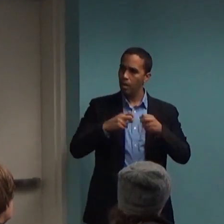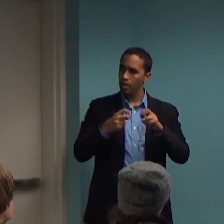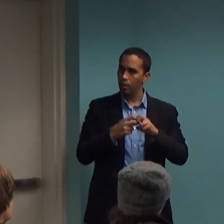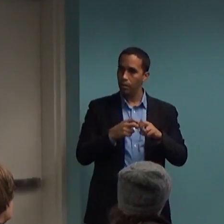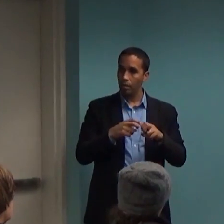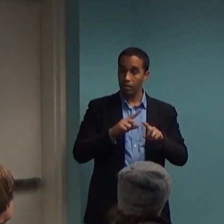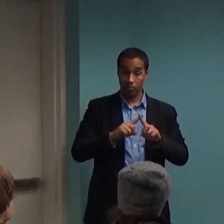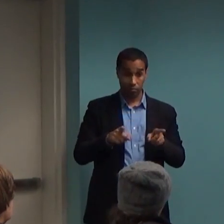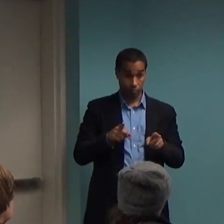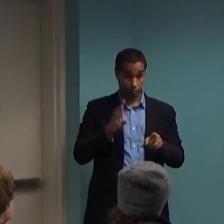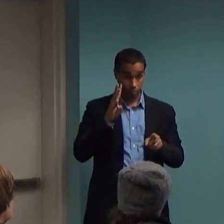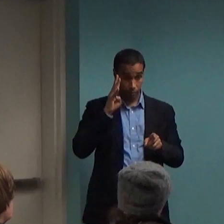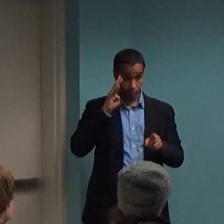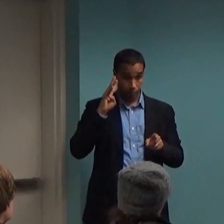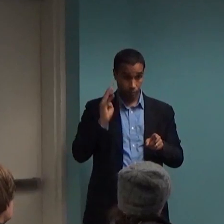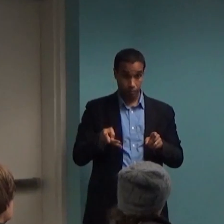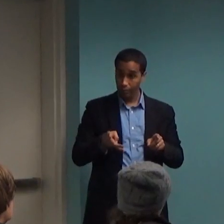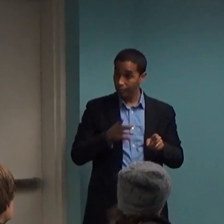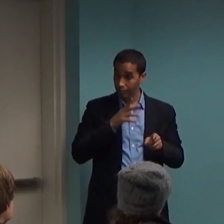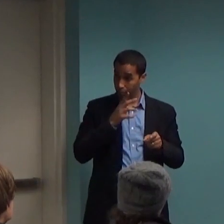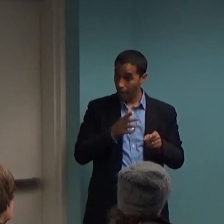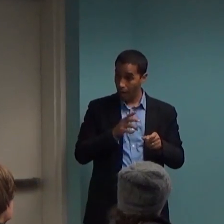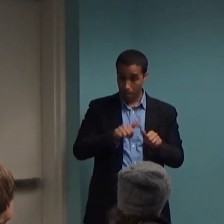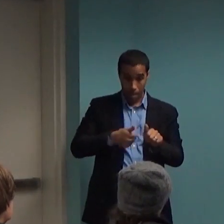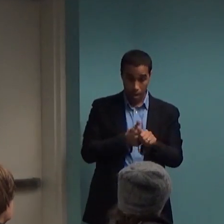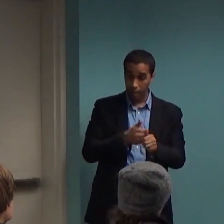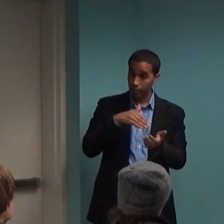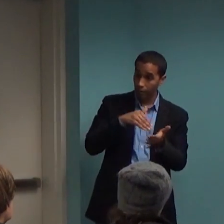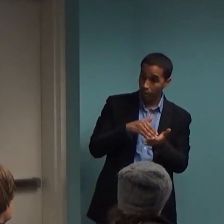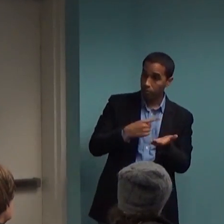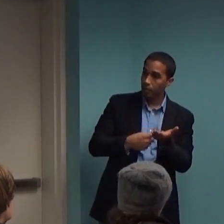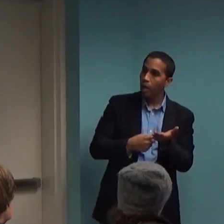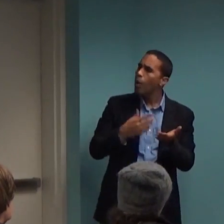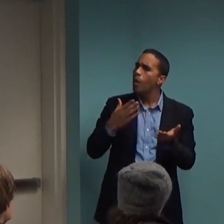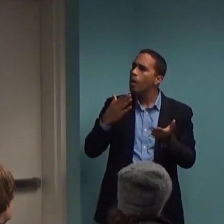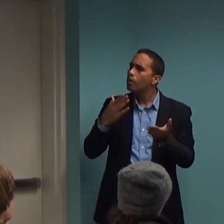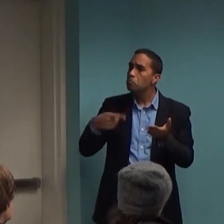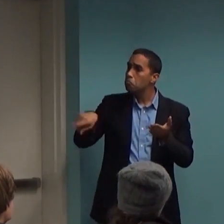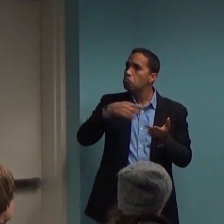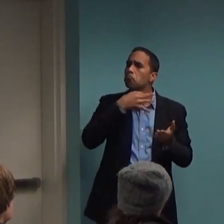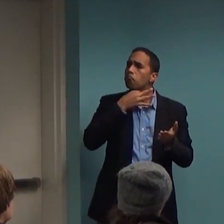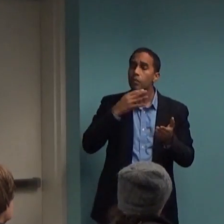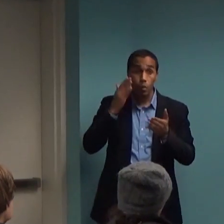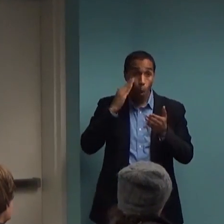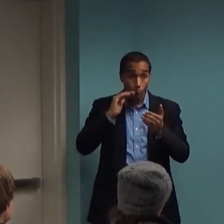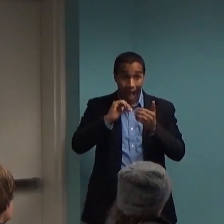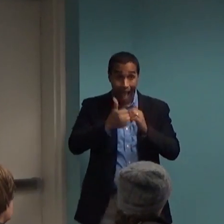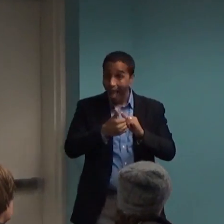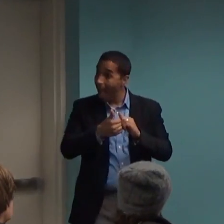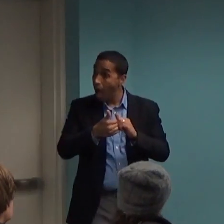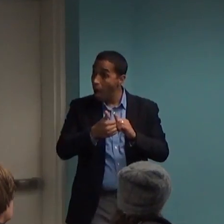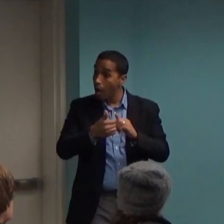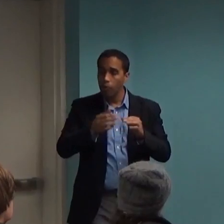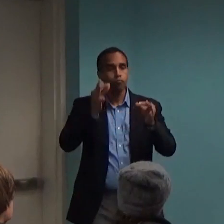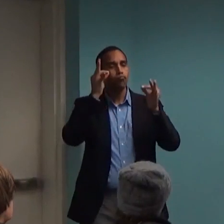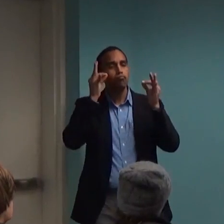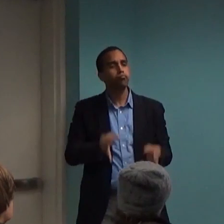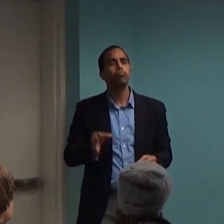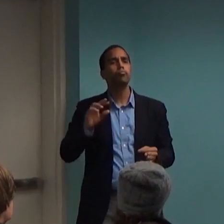So how are those diagnoses determined anyway? Does anybody know the story of how diagnoses are established in, like how they come up with the diagnostic